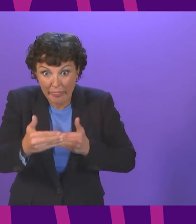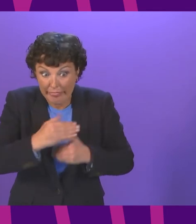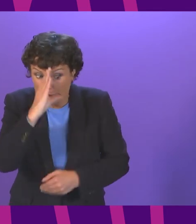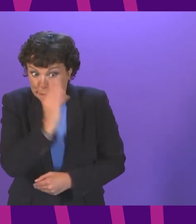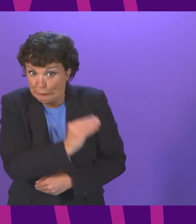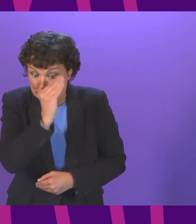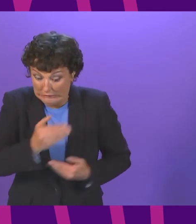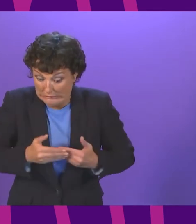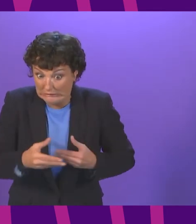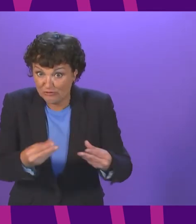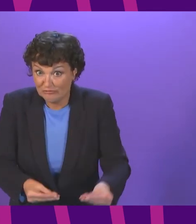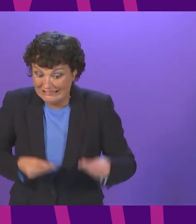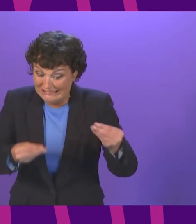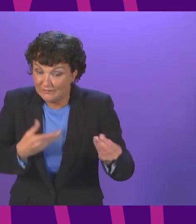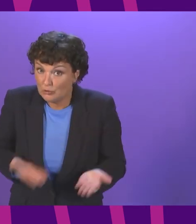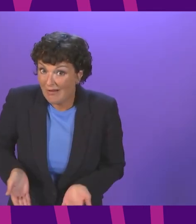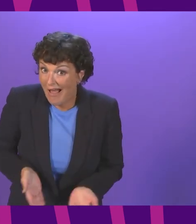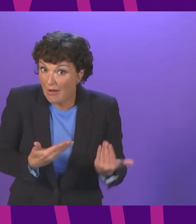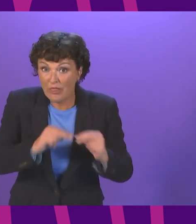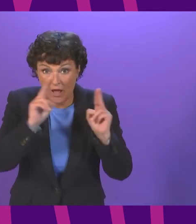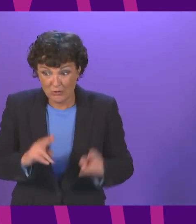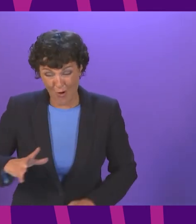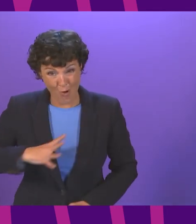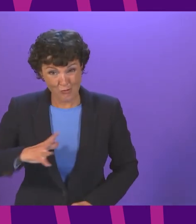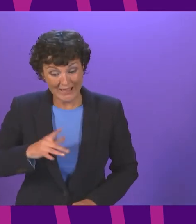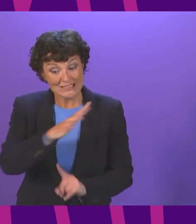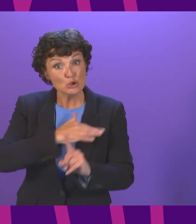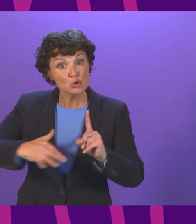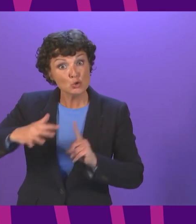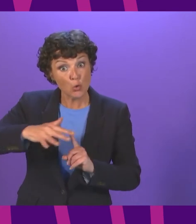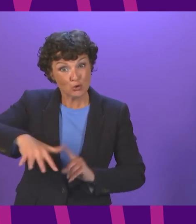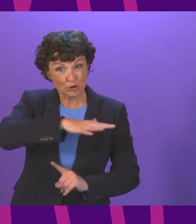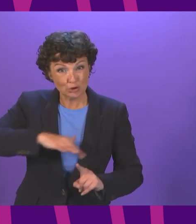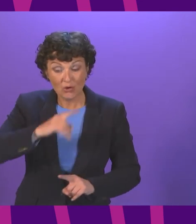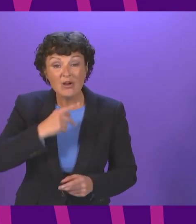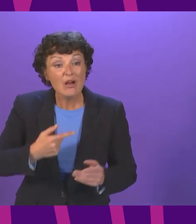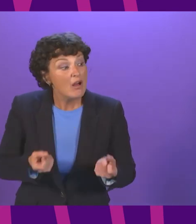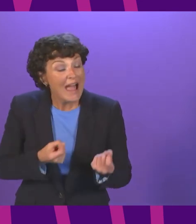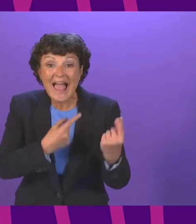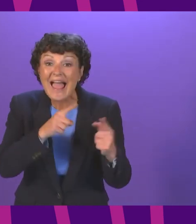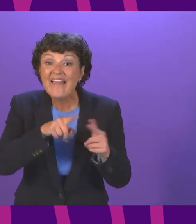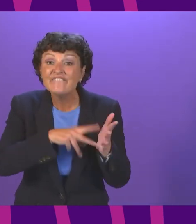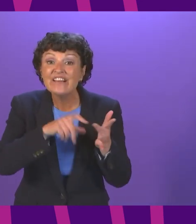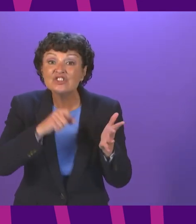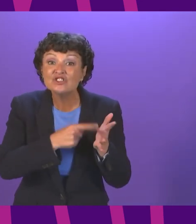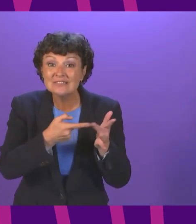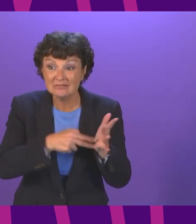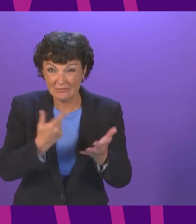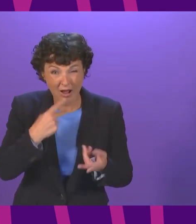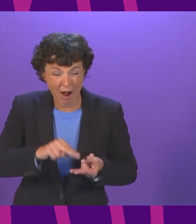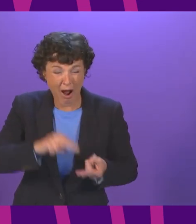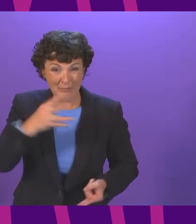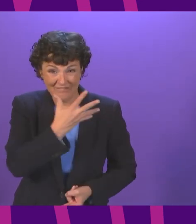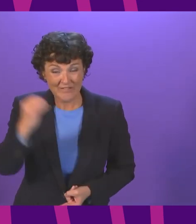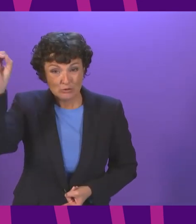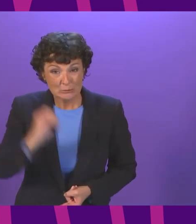by now already evictions are up in the social sector by 500% the premise of